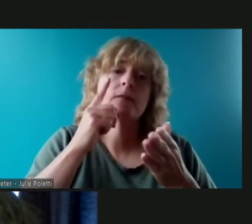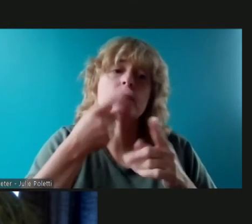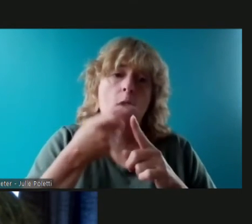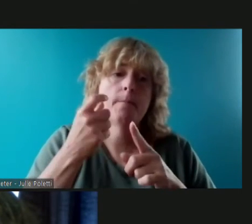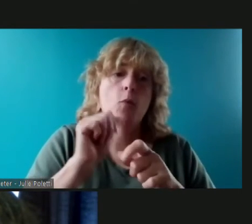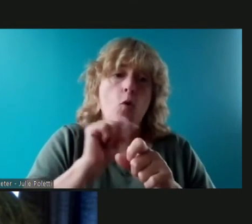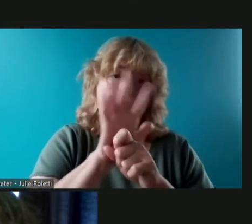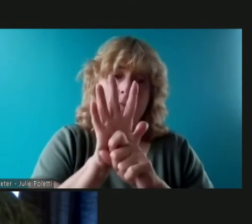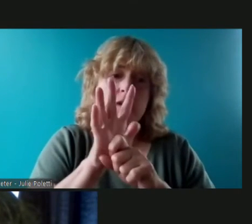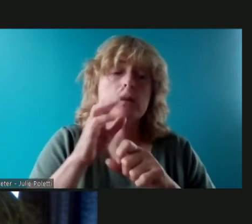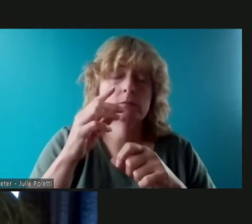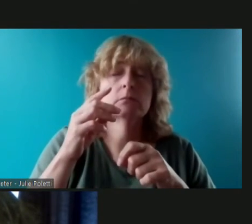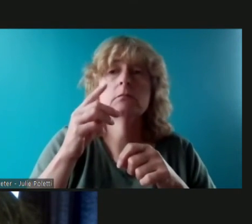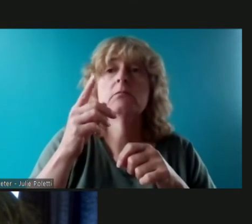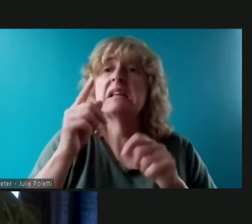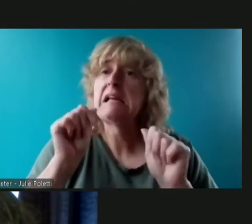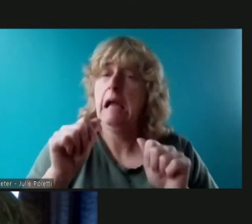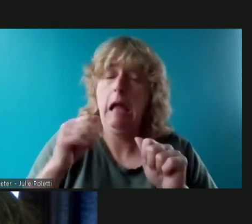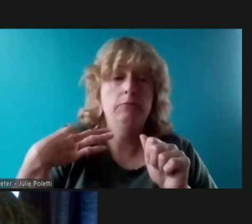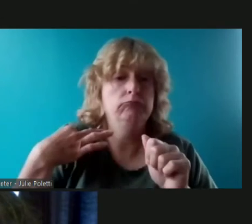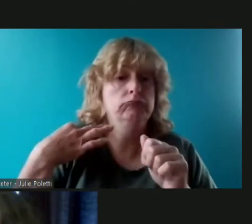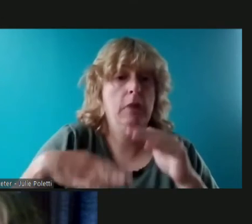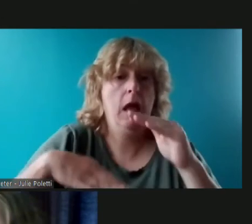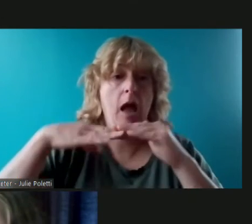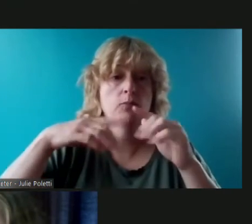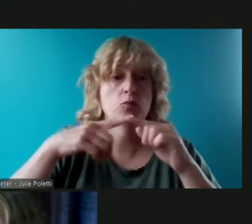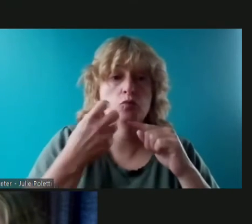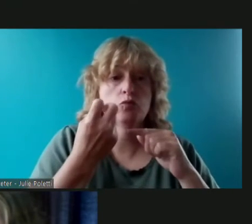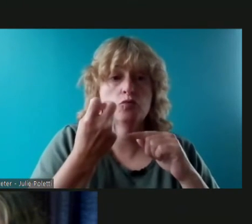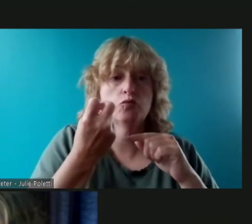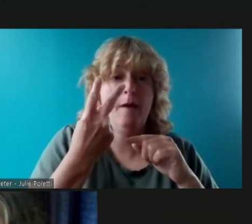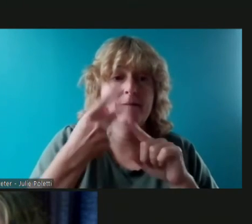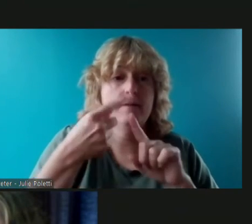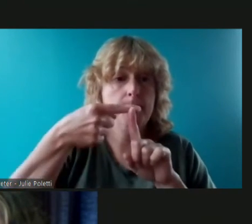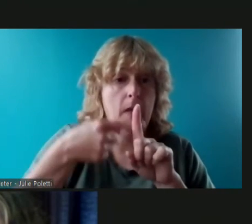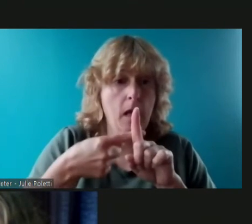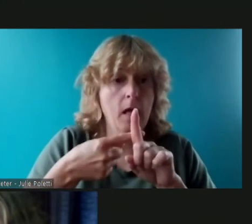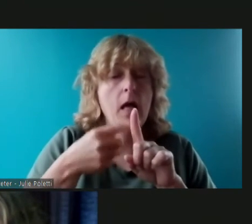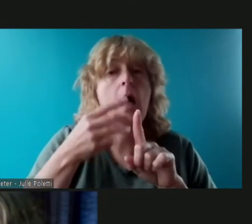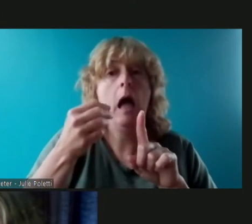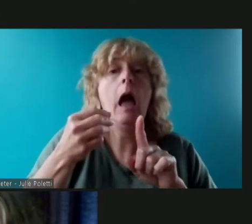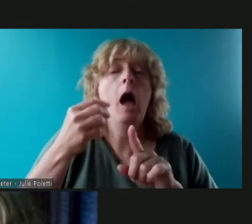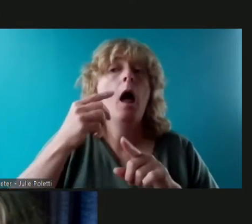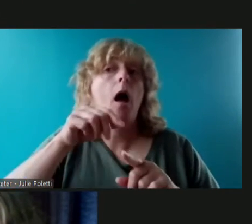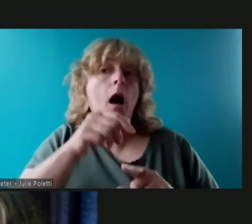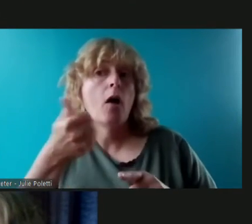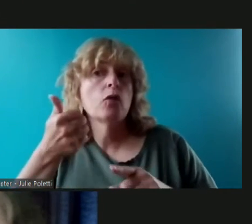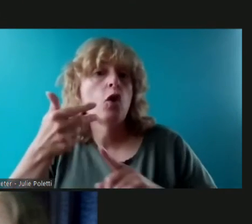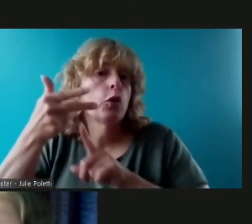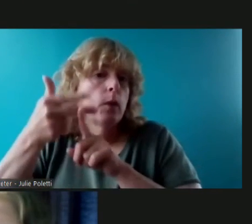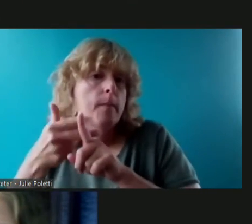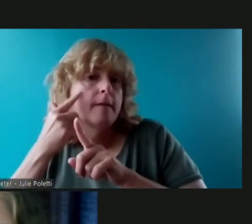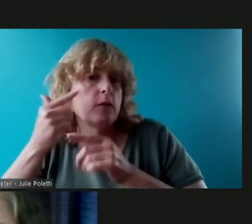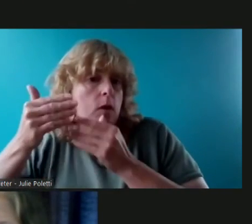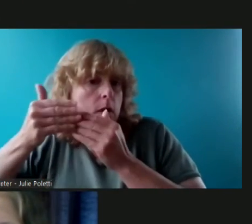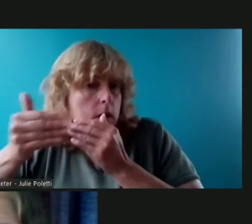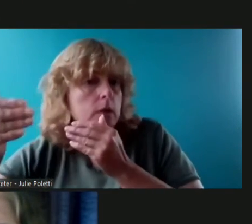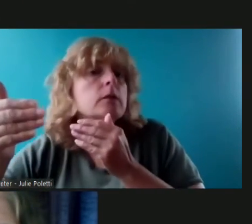months um in three months forward rent and then i we're